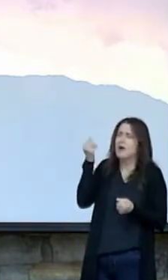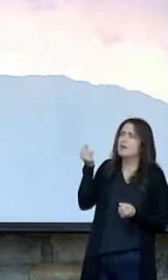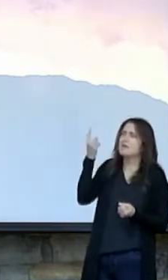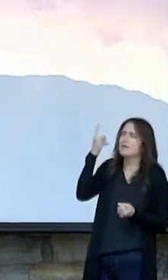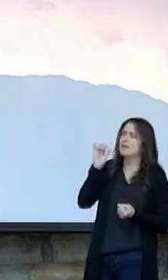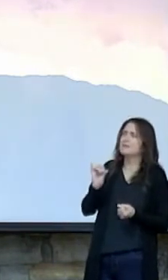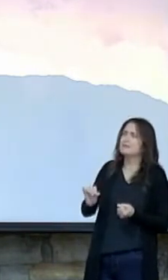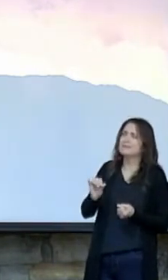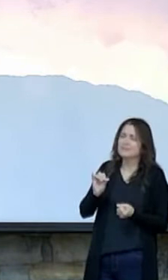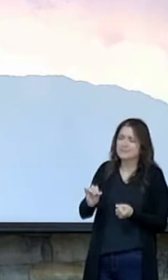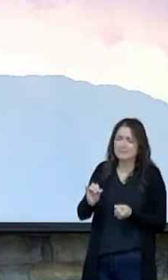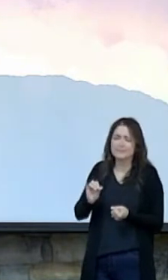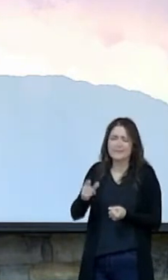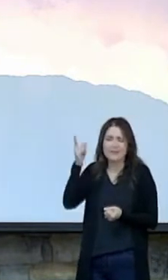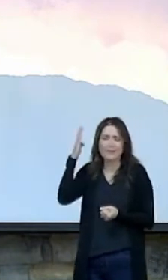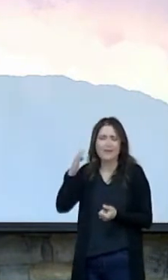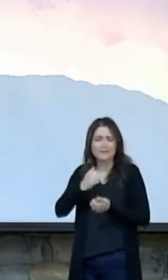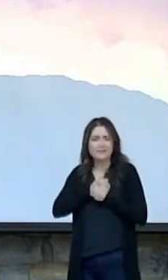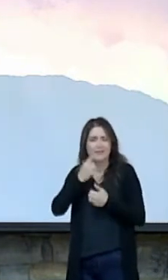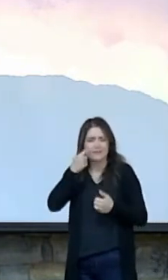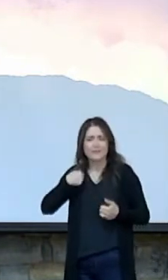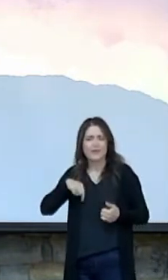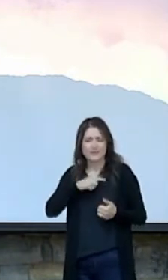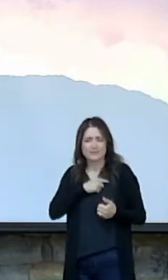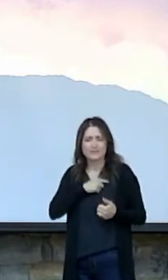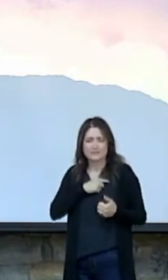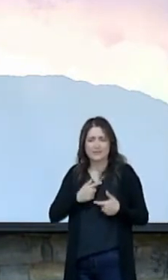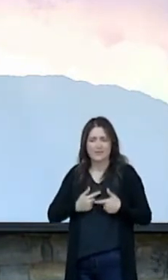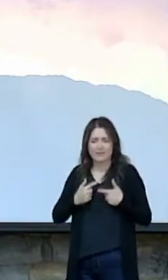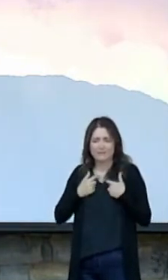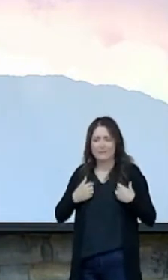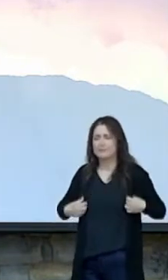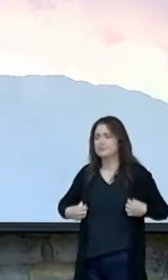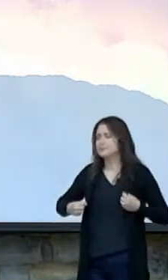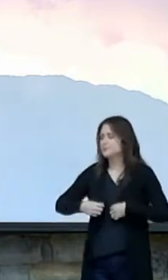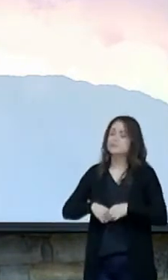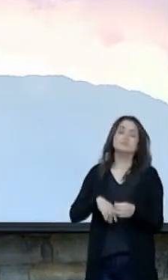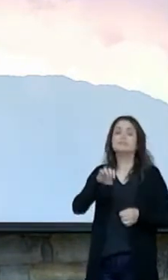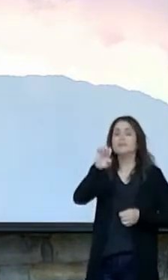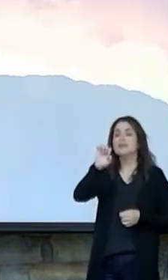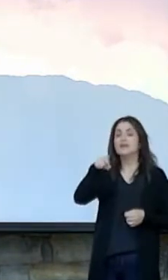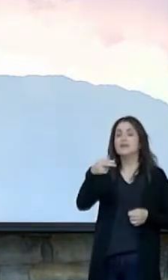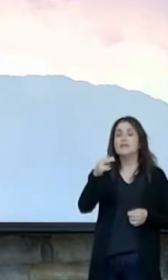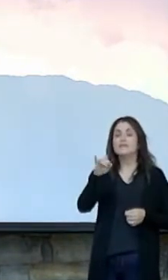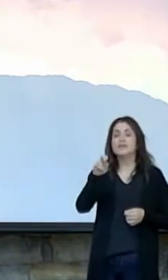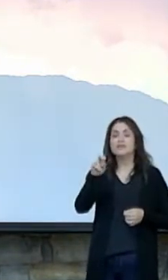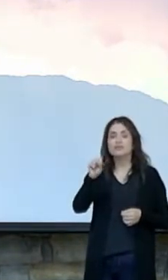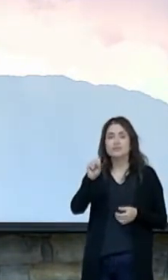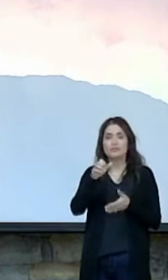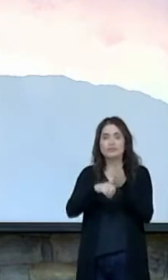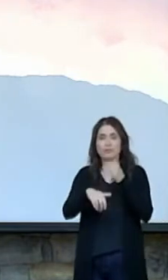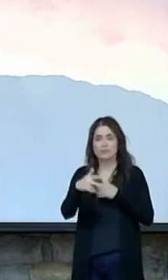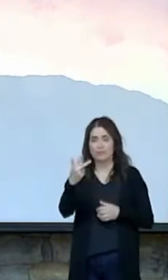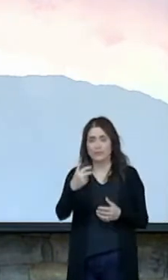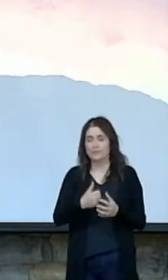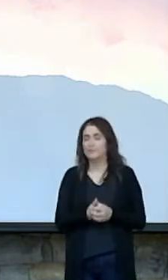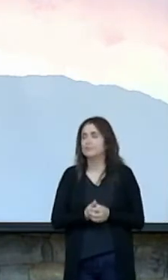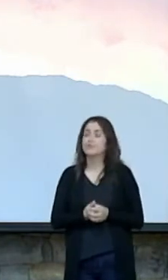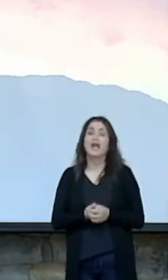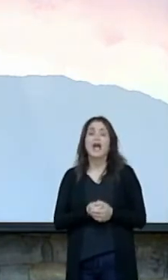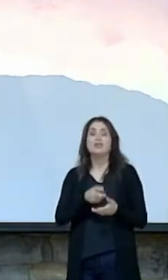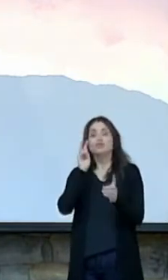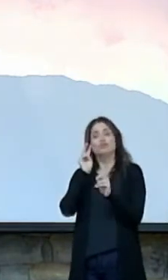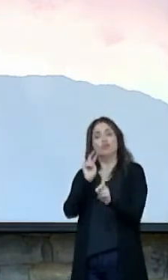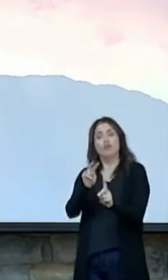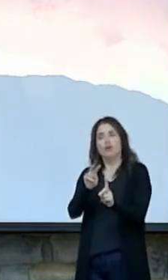God's love for us in our lives. Ephesians chapter 3. As you look at